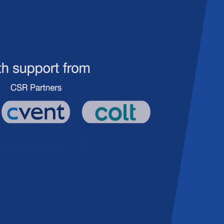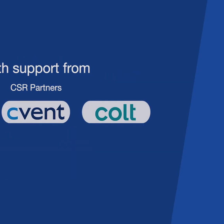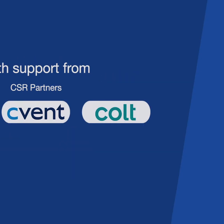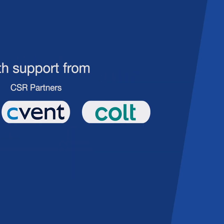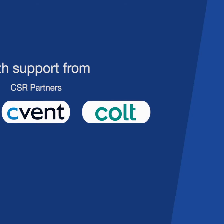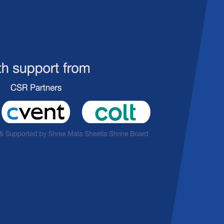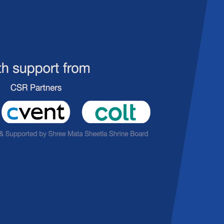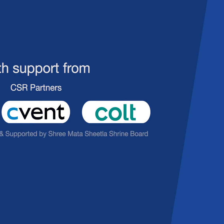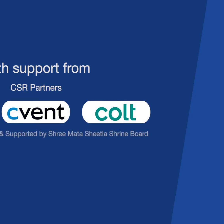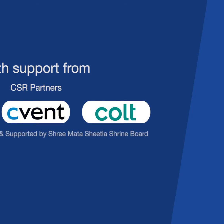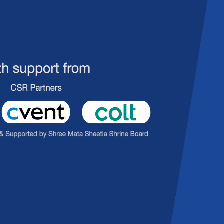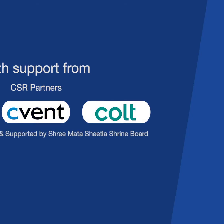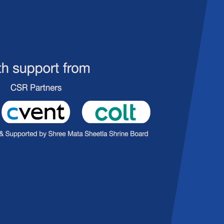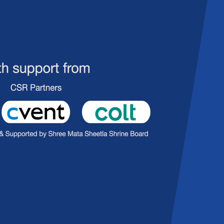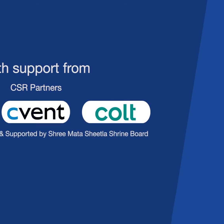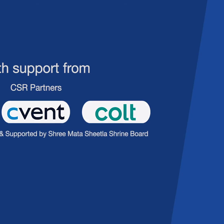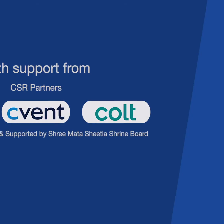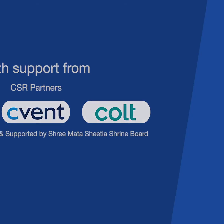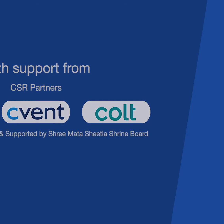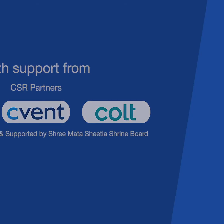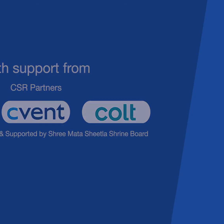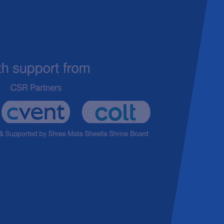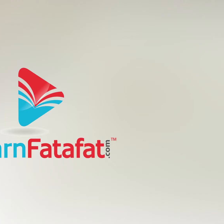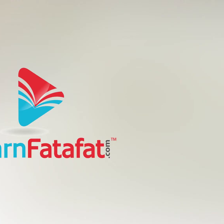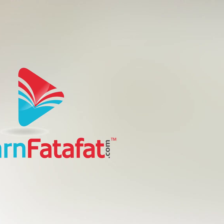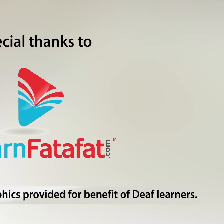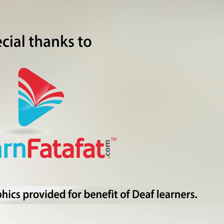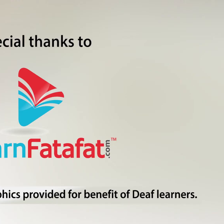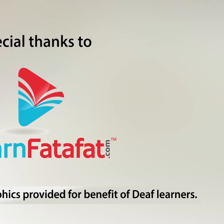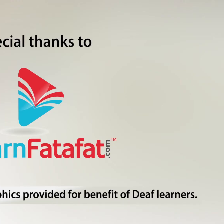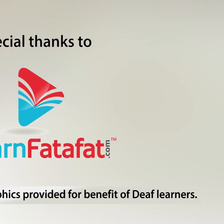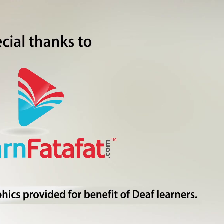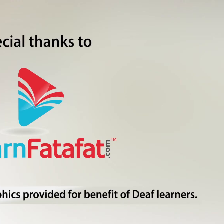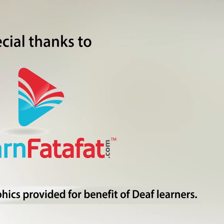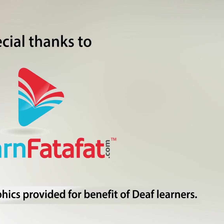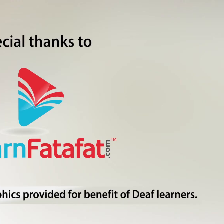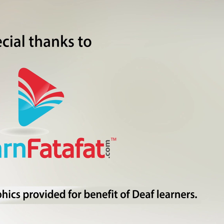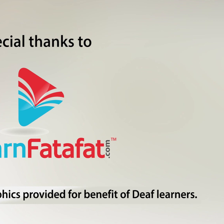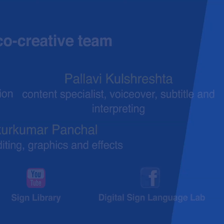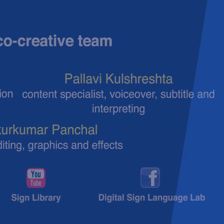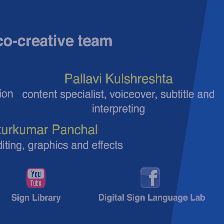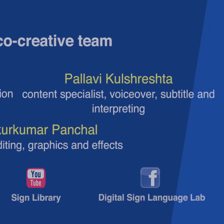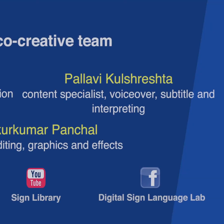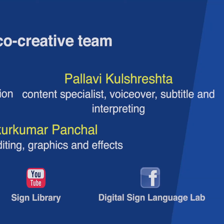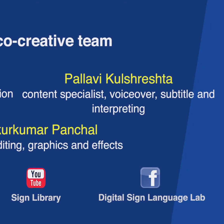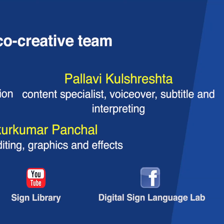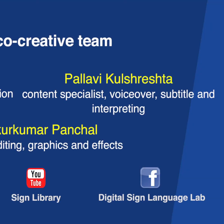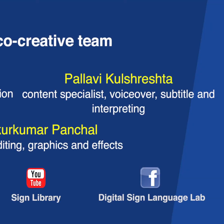of chemical